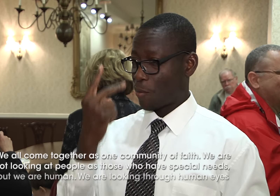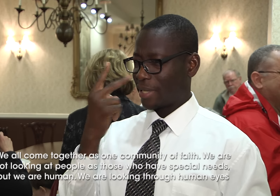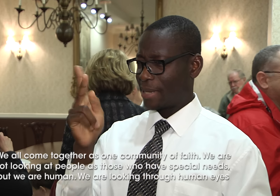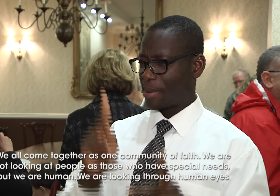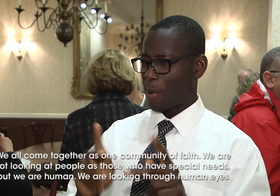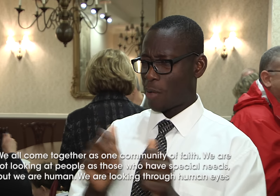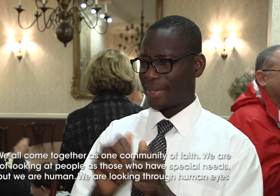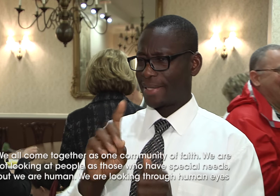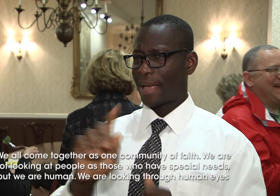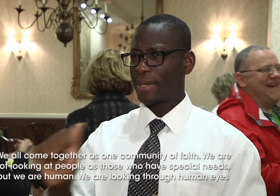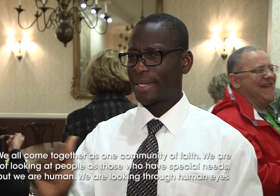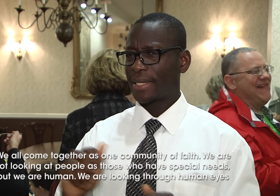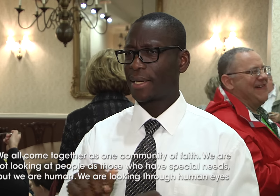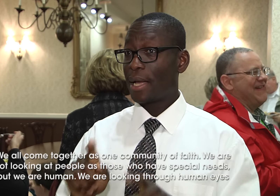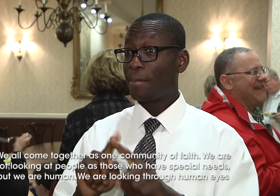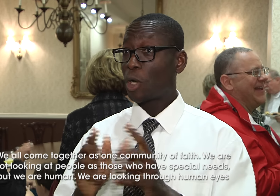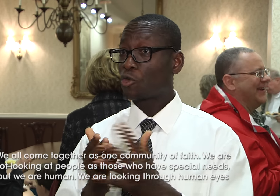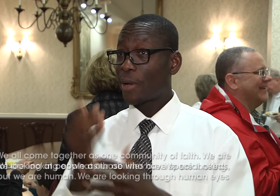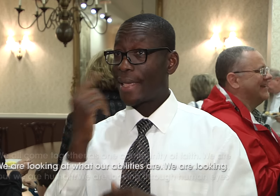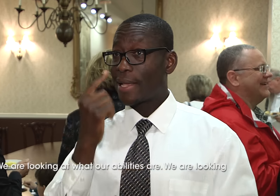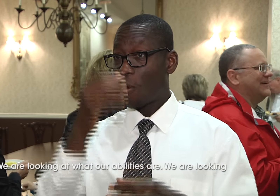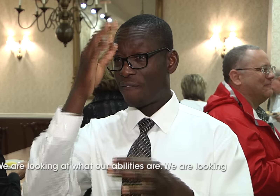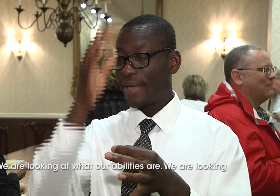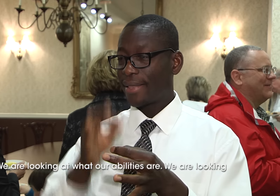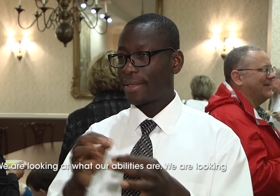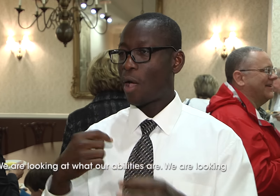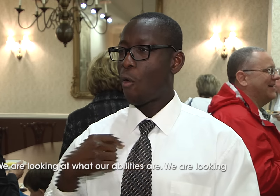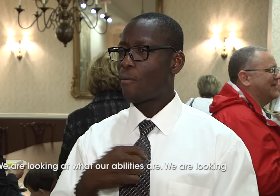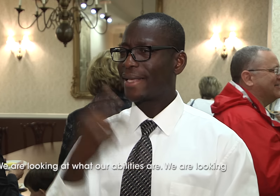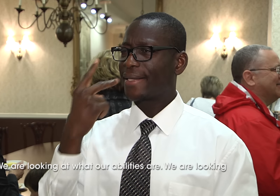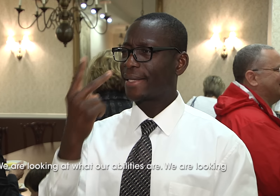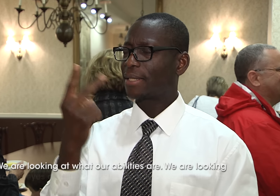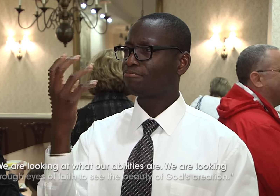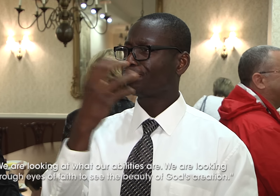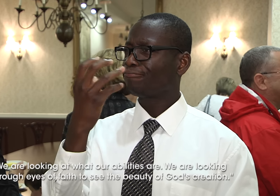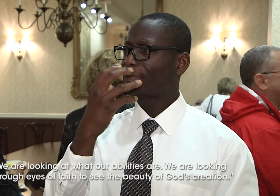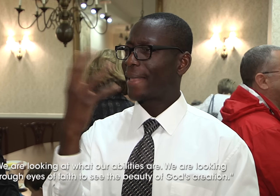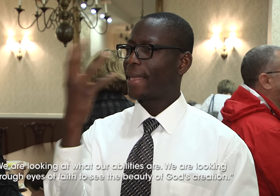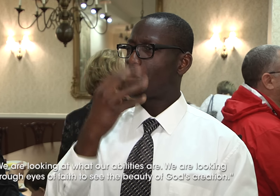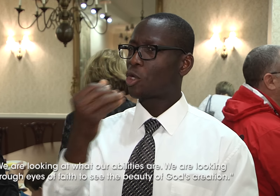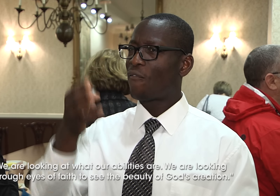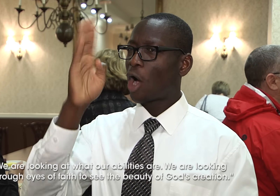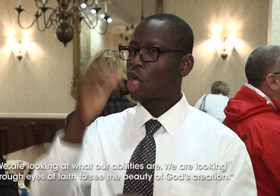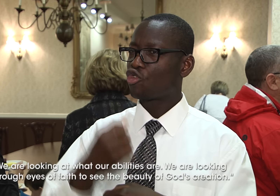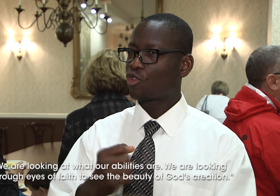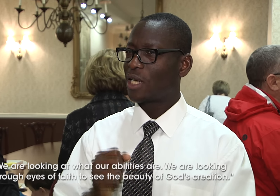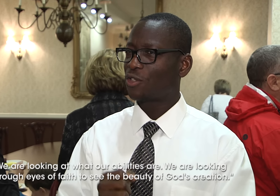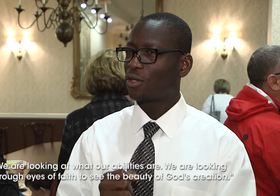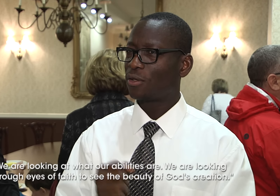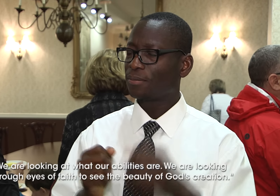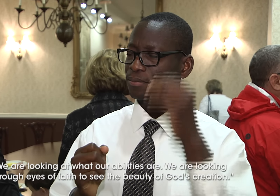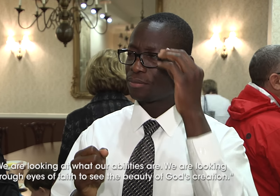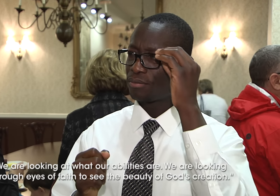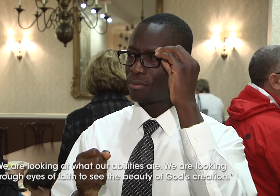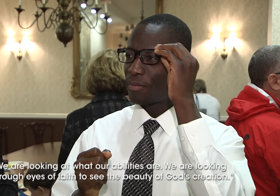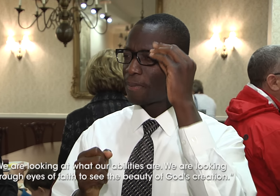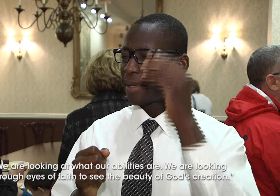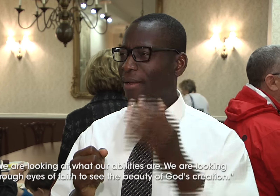we're human. We're looking through human eyes. We're looking at what our abilities are. We're looking through eyes of faith to see the beauty of God's creation.